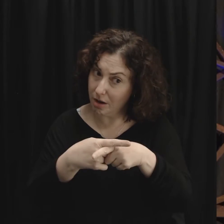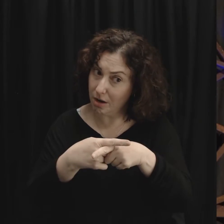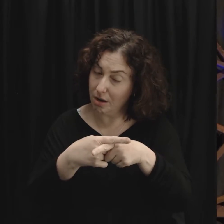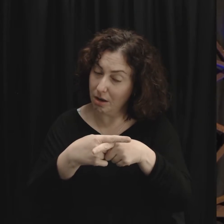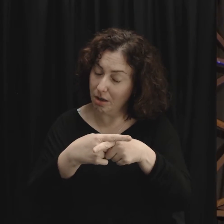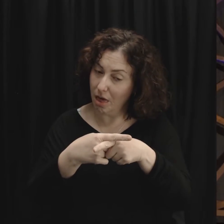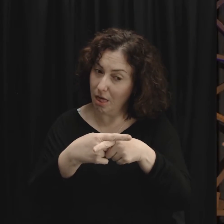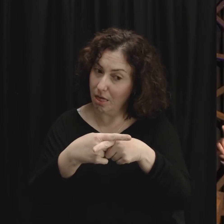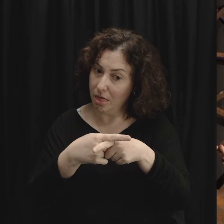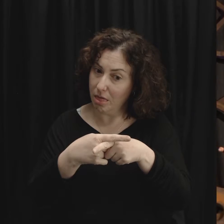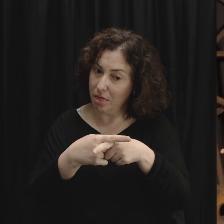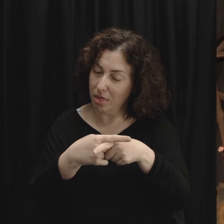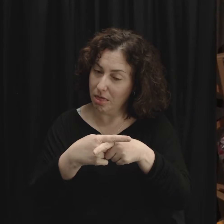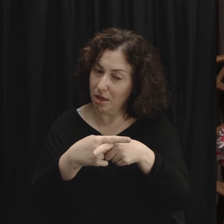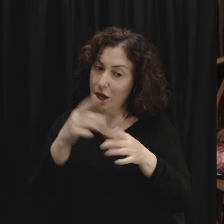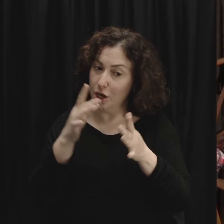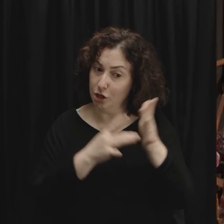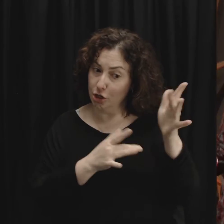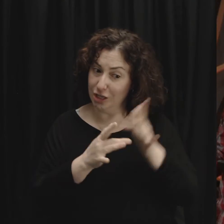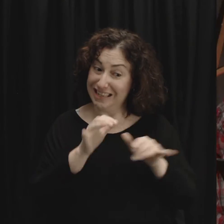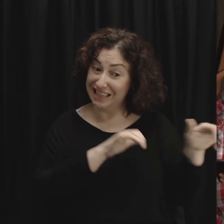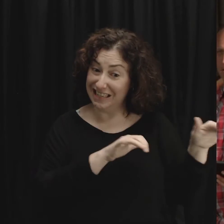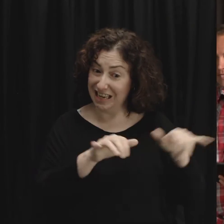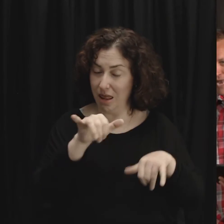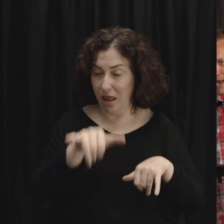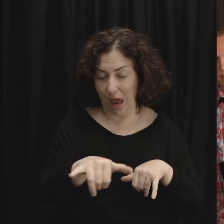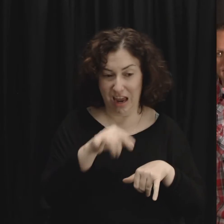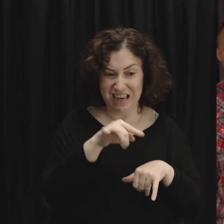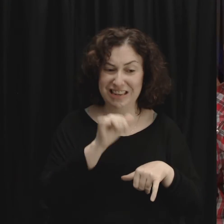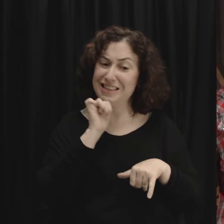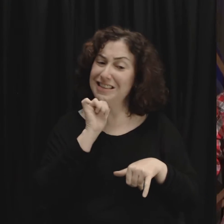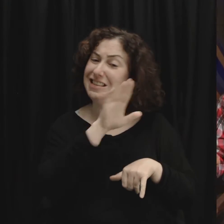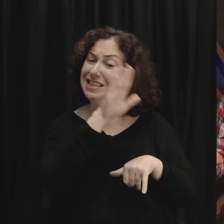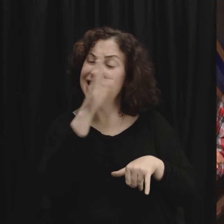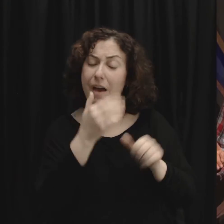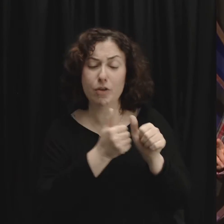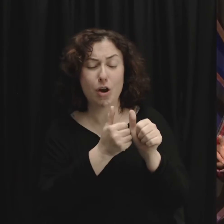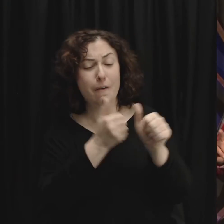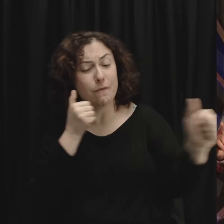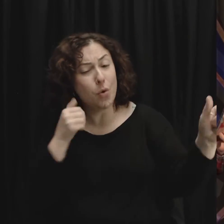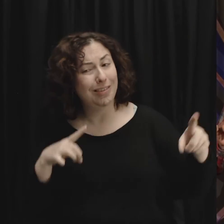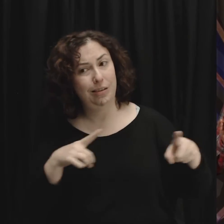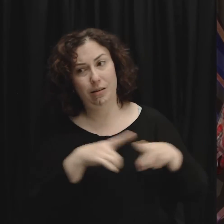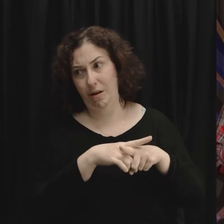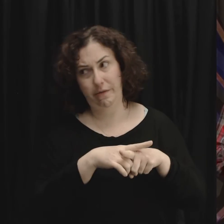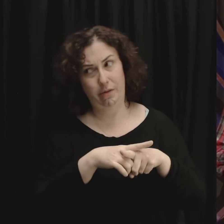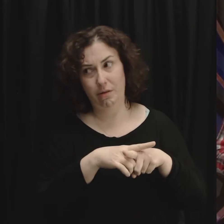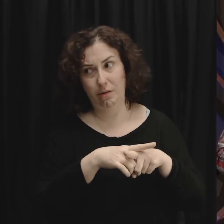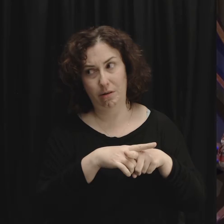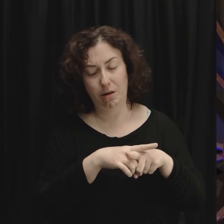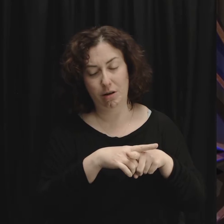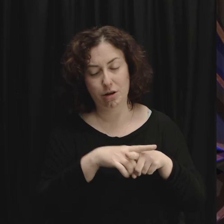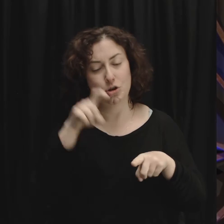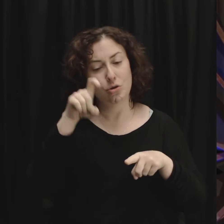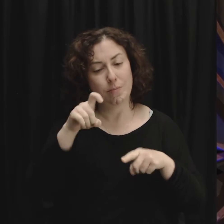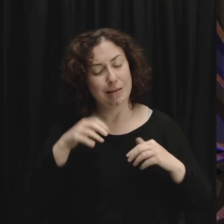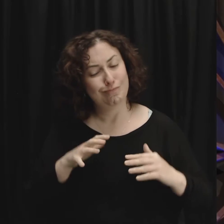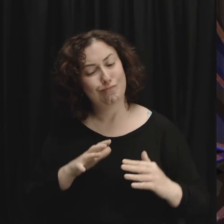conflict is not loving it's not healthy it's not peacemaking hitting it head on in a loving healthy